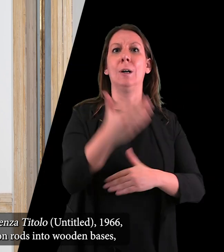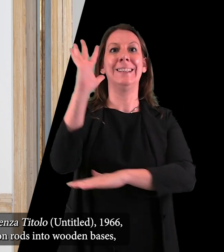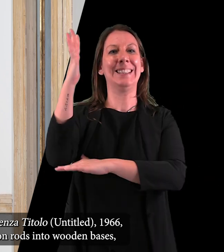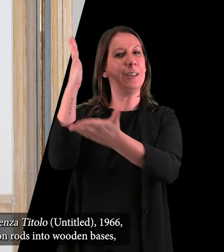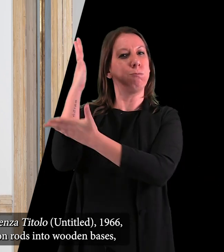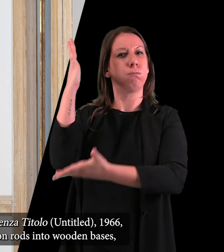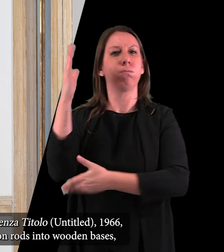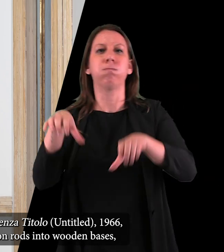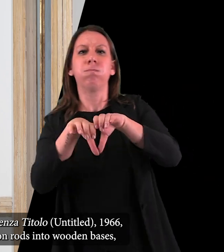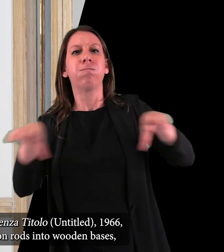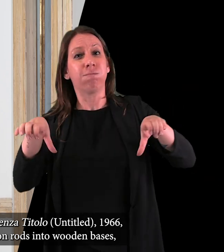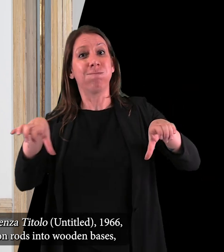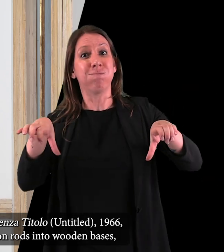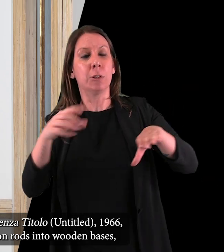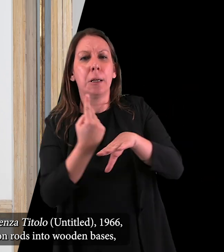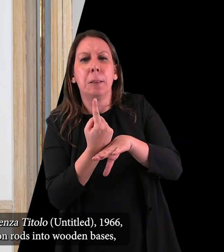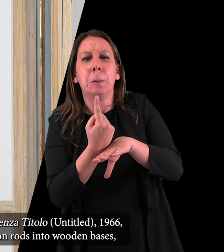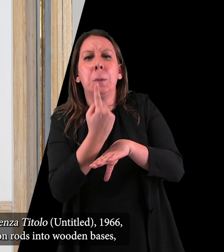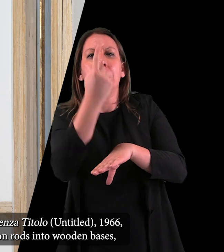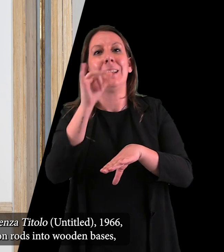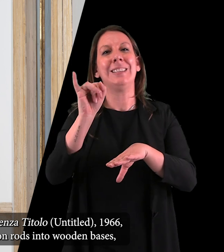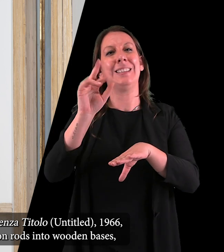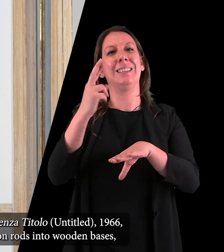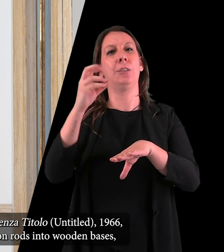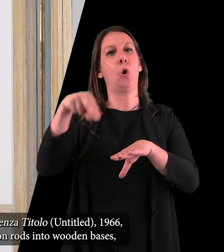sticks iron rods into wooden bases